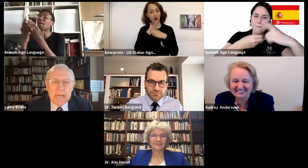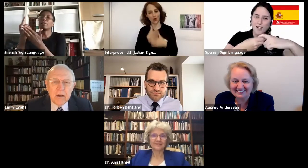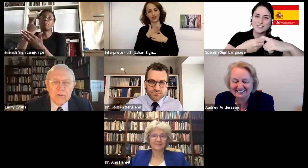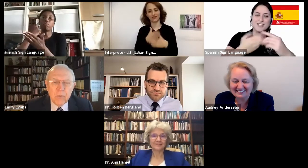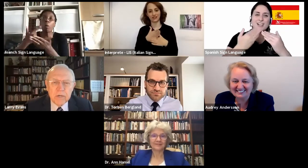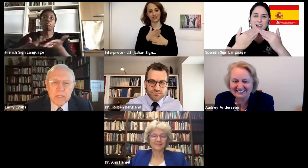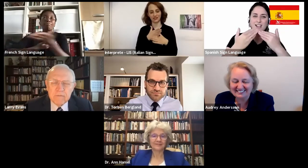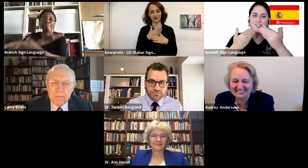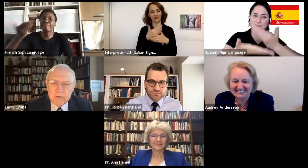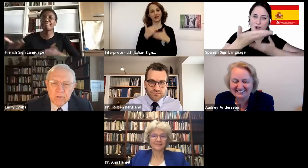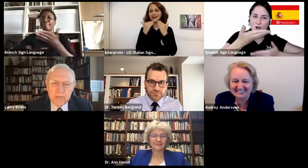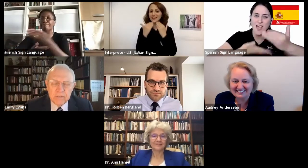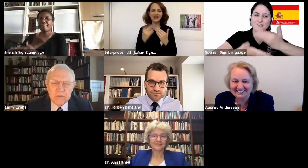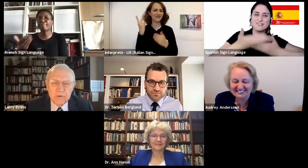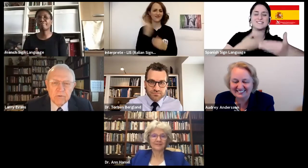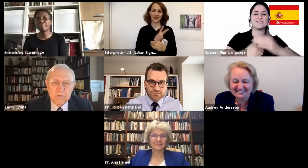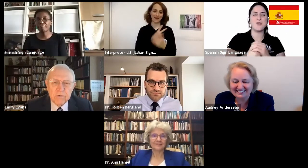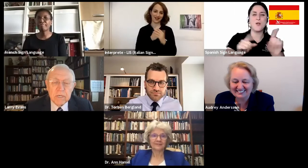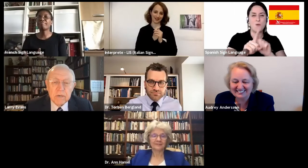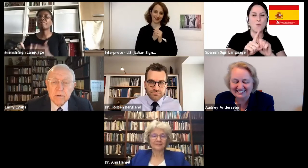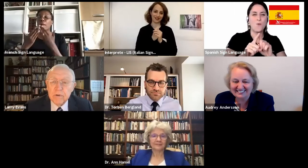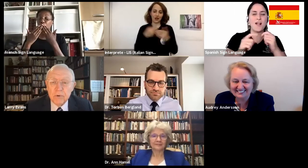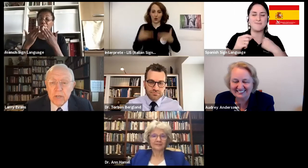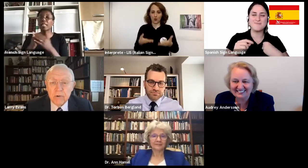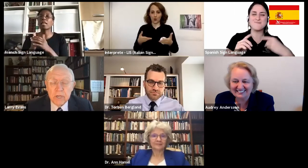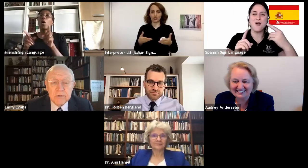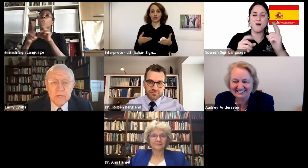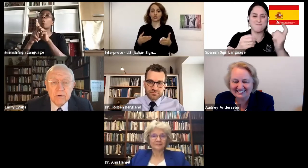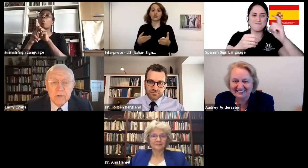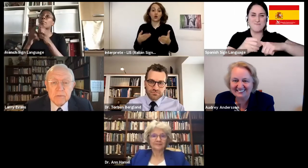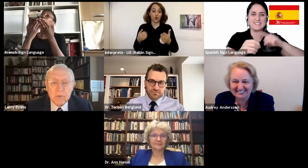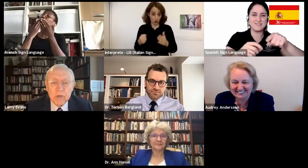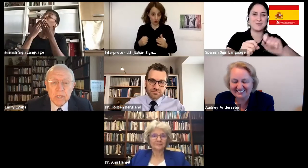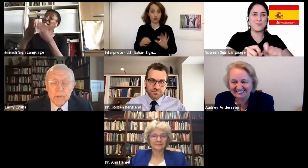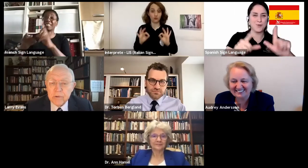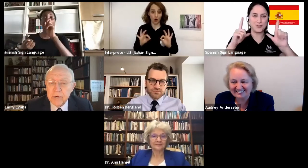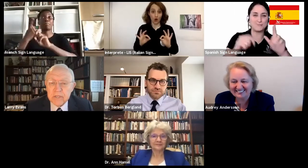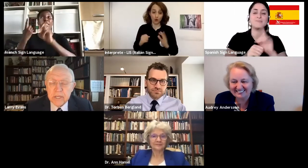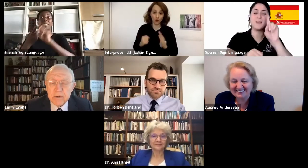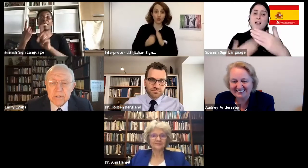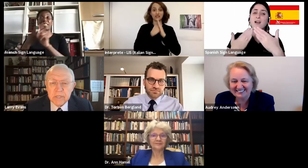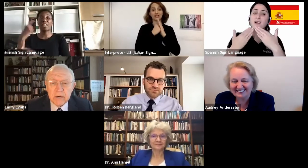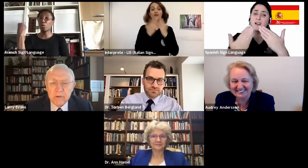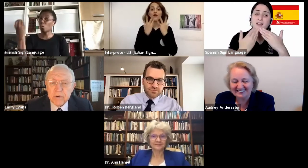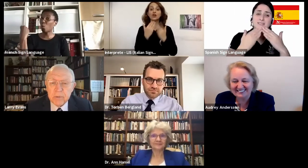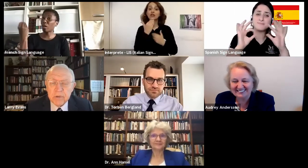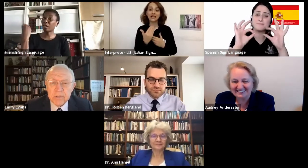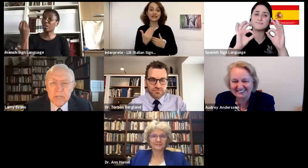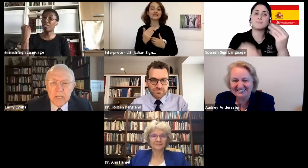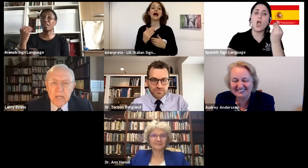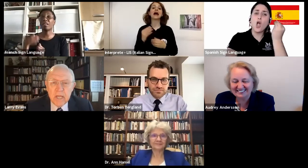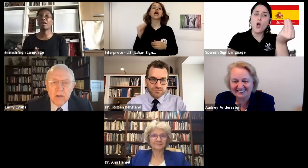I also want to give special thanks to Corrado Kotze, who has been working with our translators and our